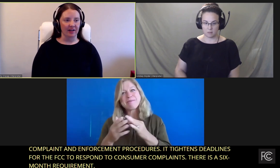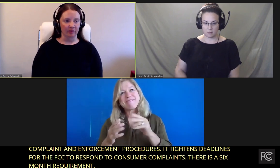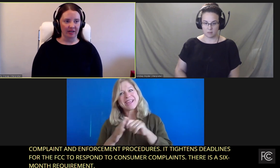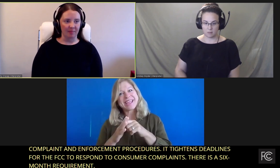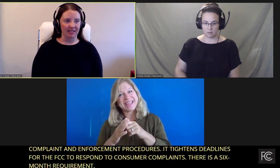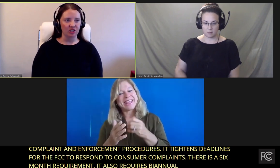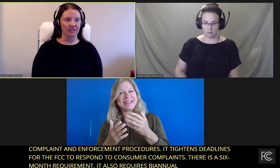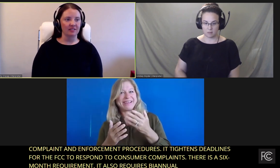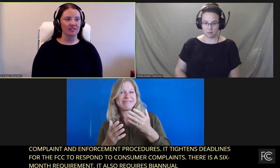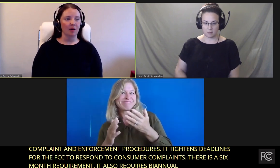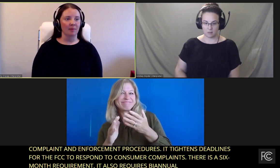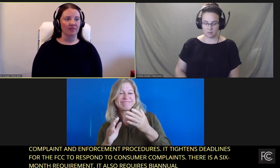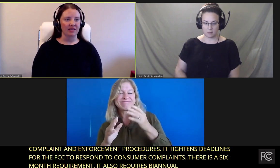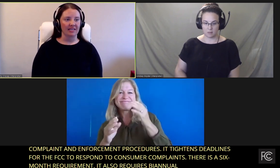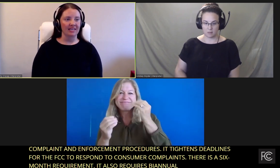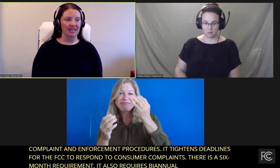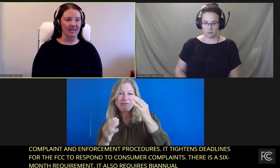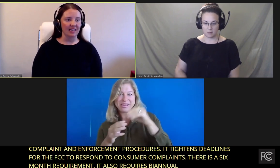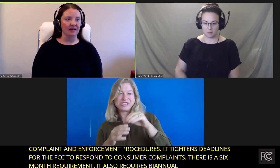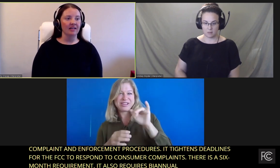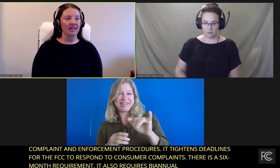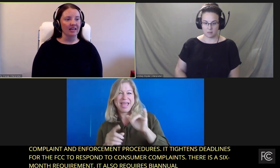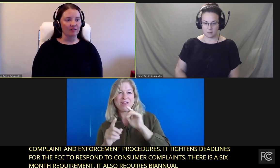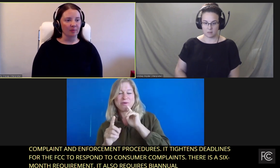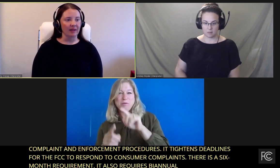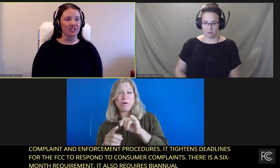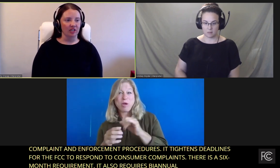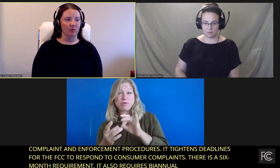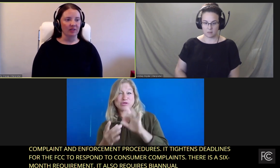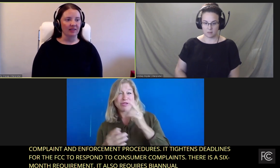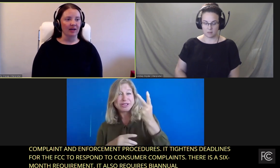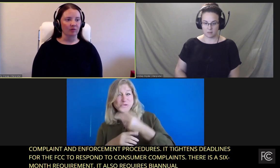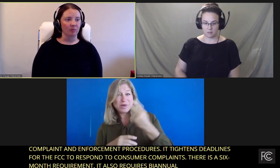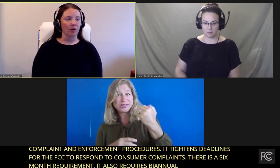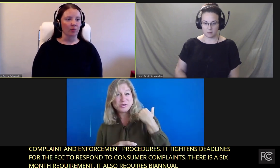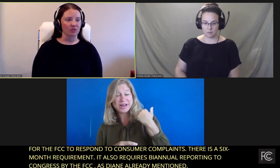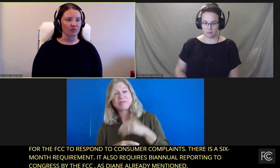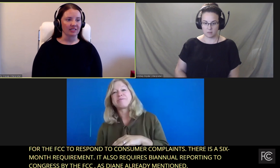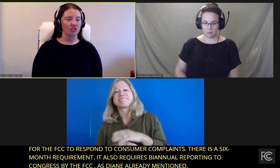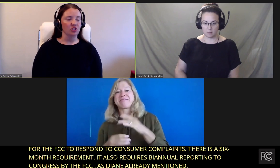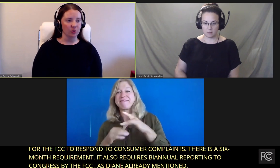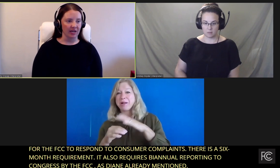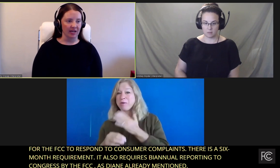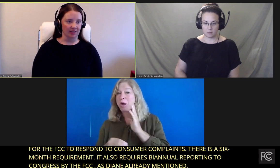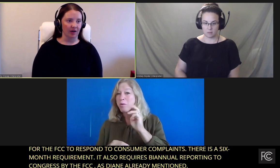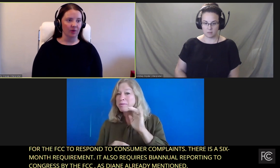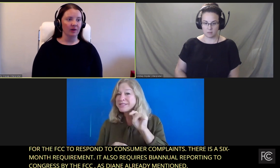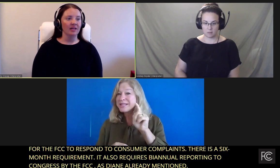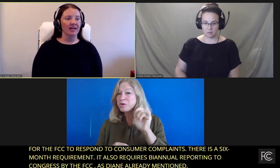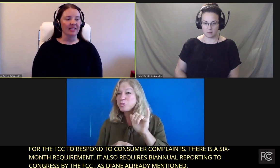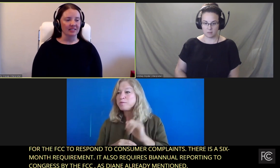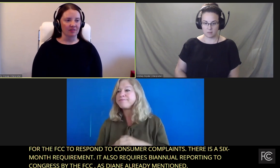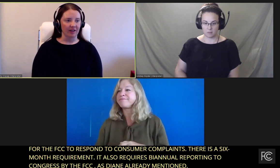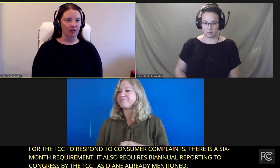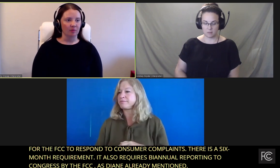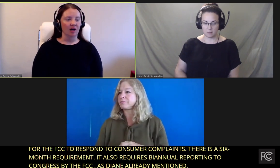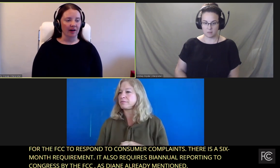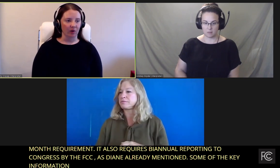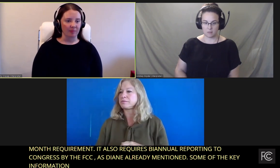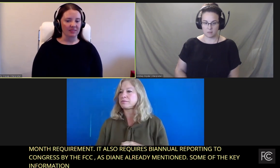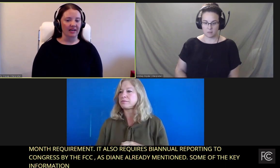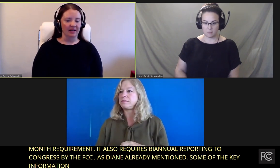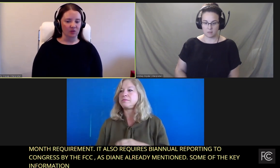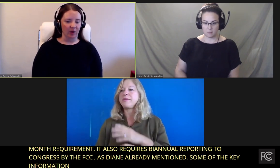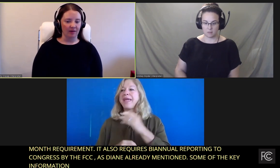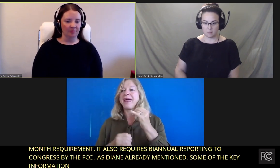As Diane already mentioned, some of the key information within that report was released two days ago, and it is available